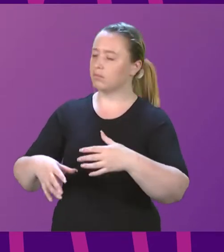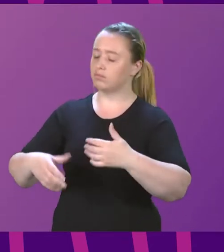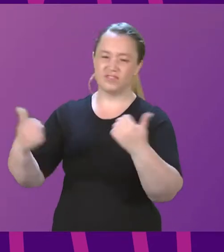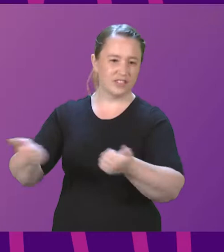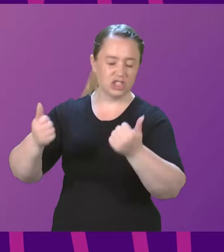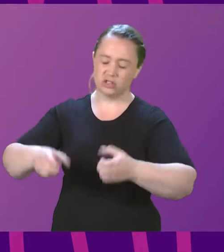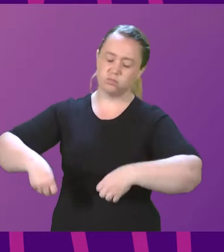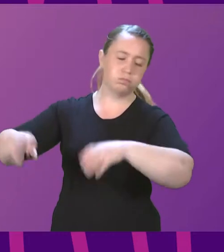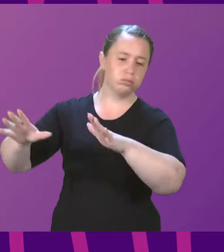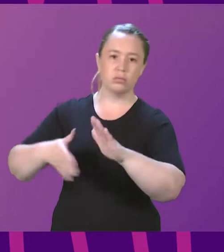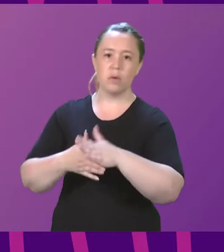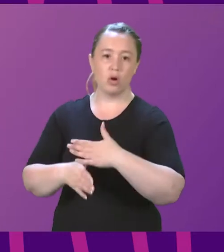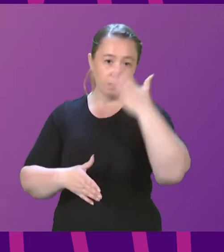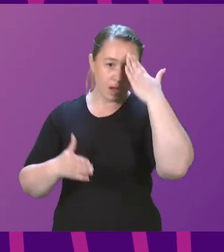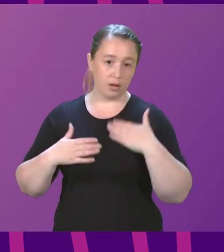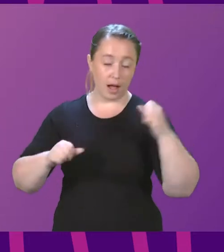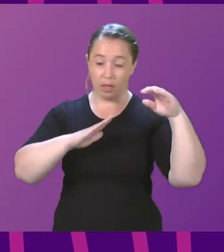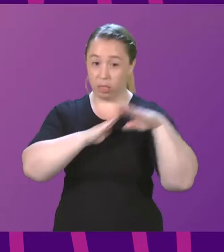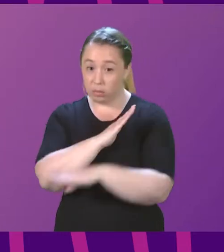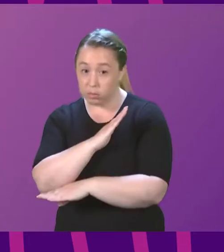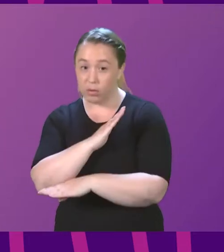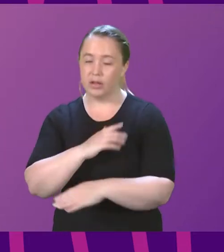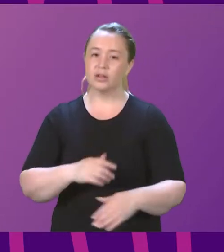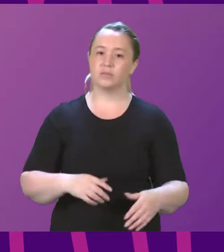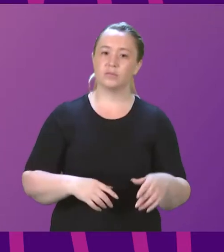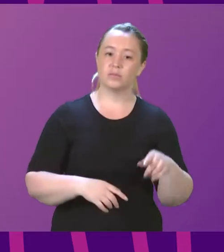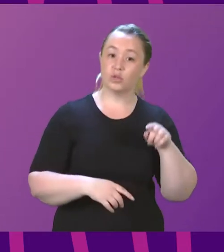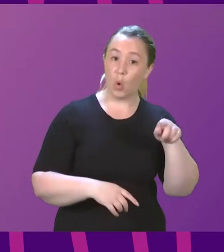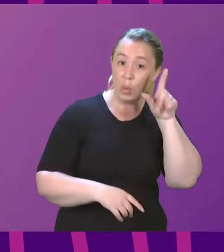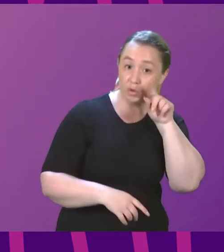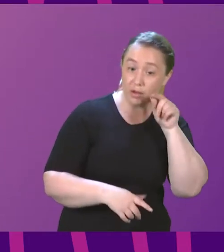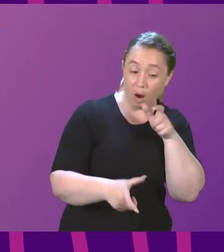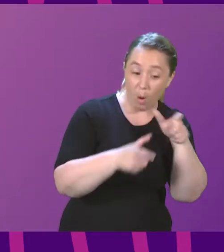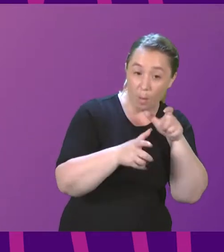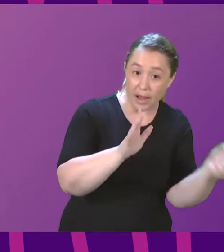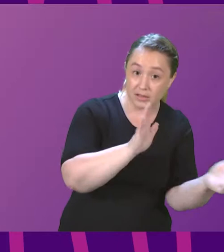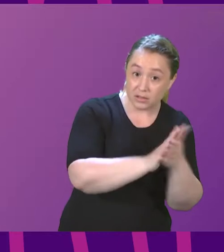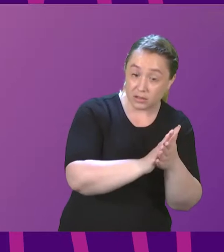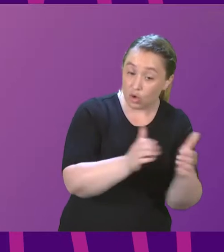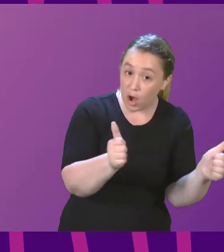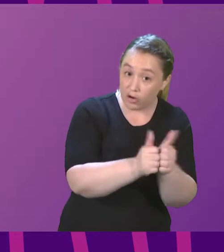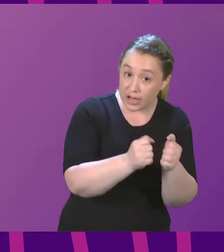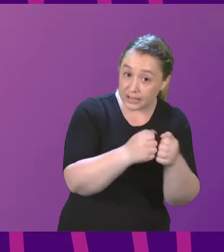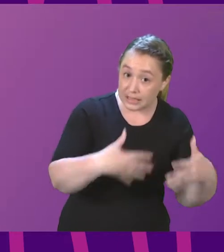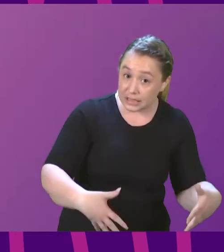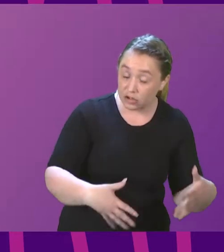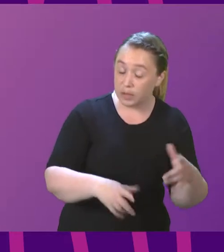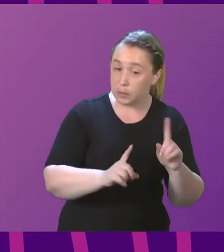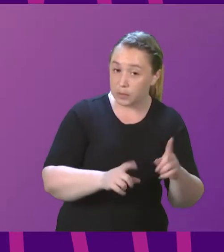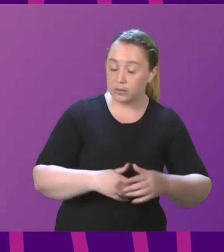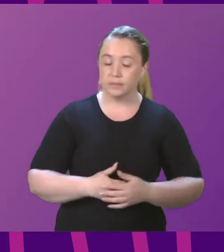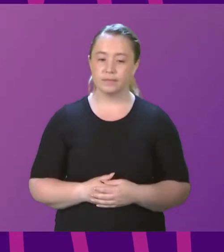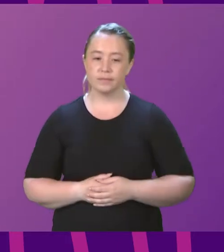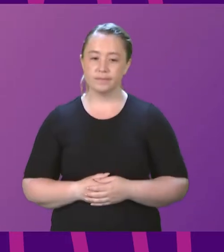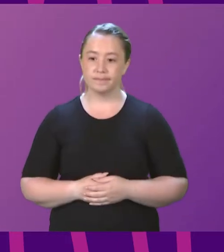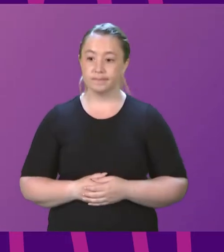Just for the record, Minister, do you condone or condemn his comments? Minister. I'm afraid, I have to say to the